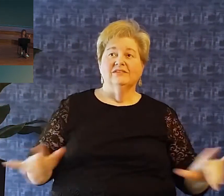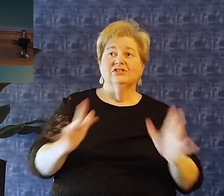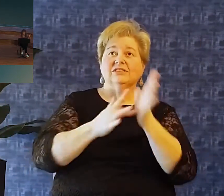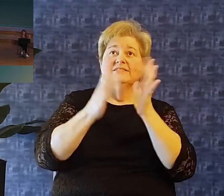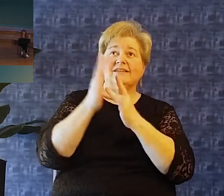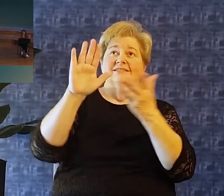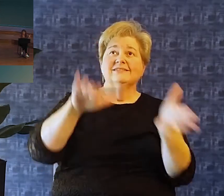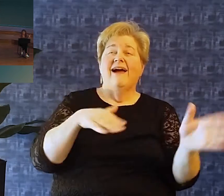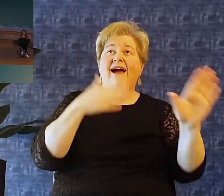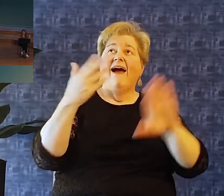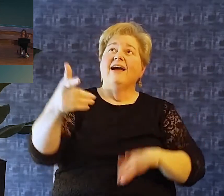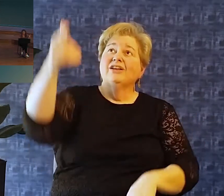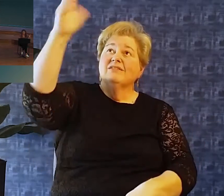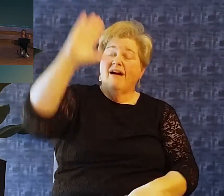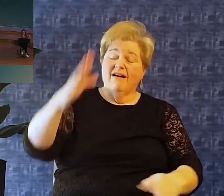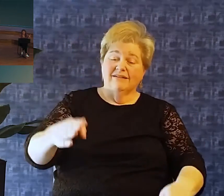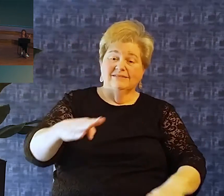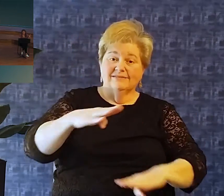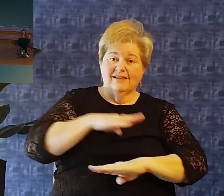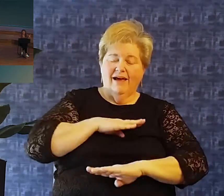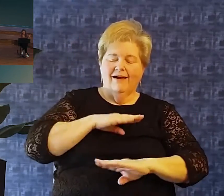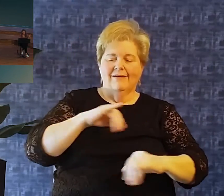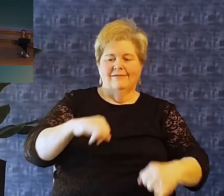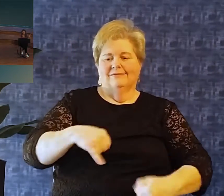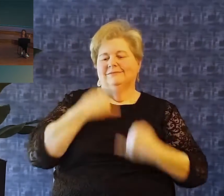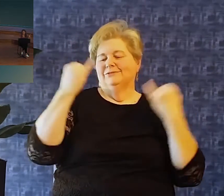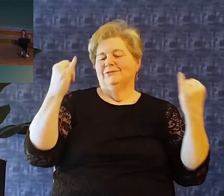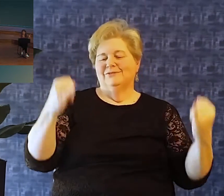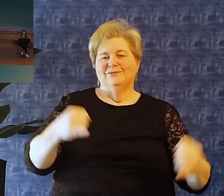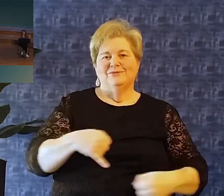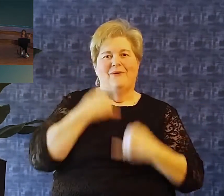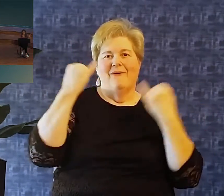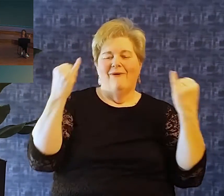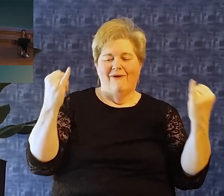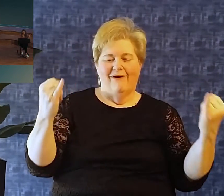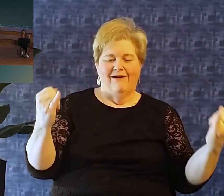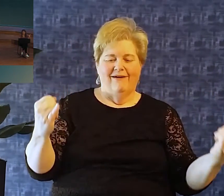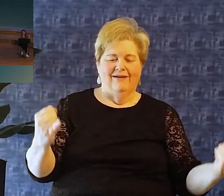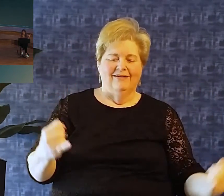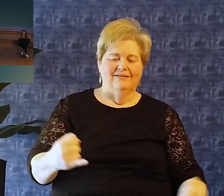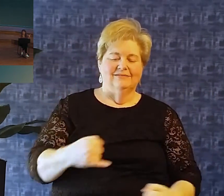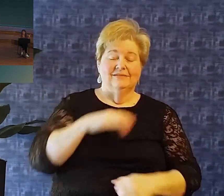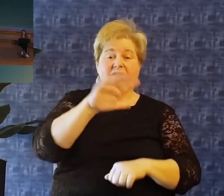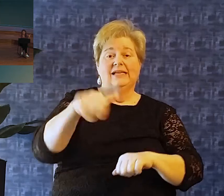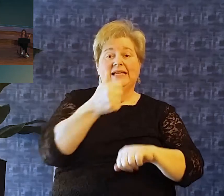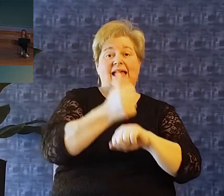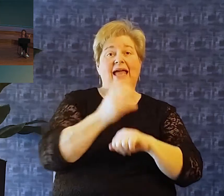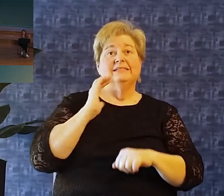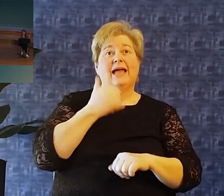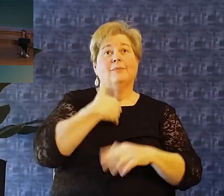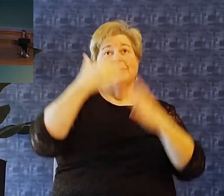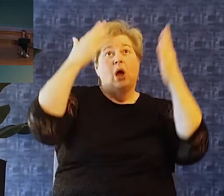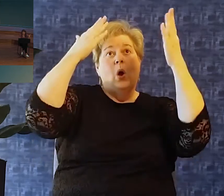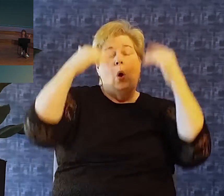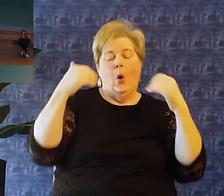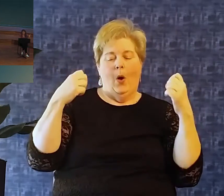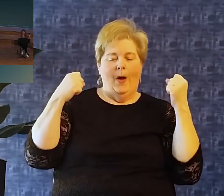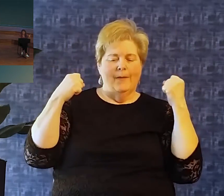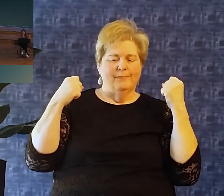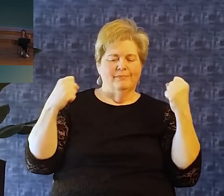blood Bringing joy to the city of our God There our